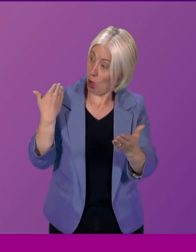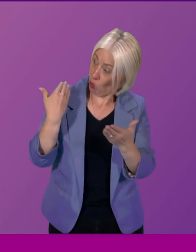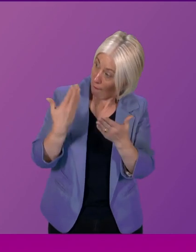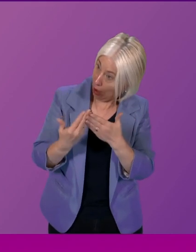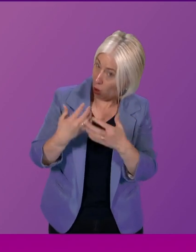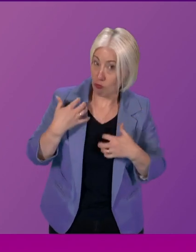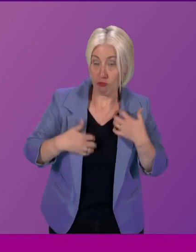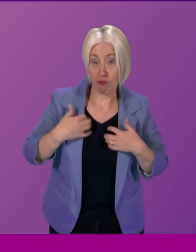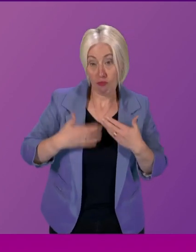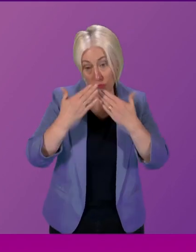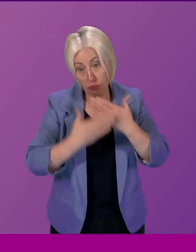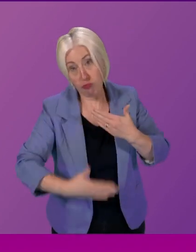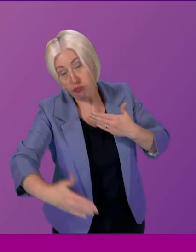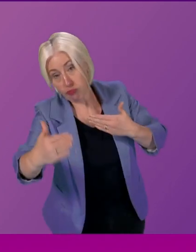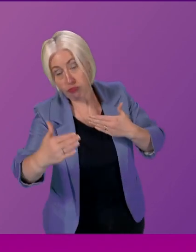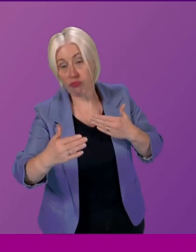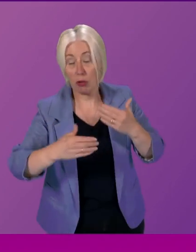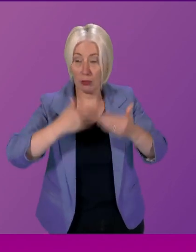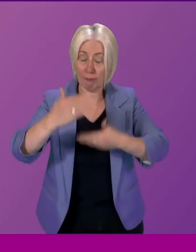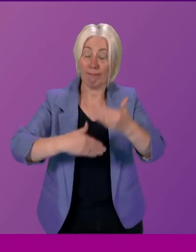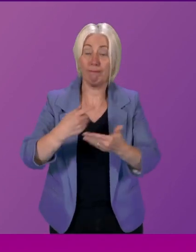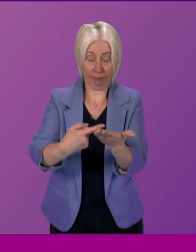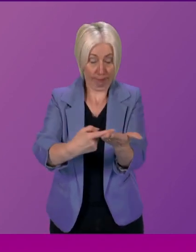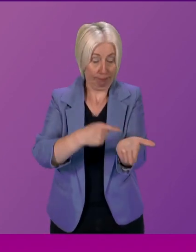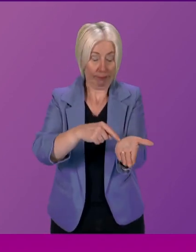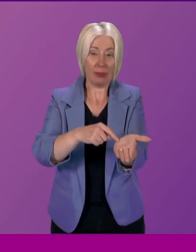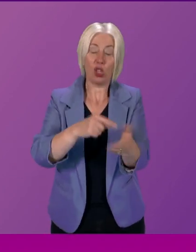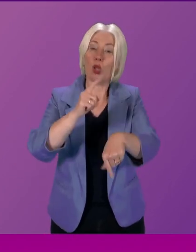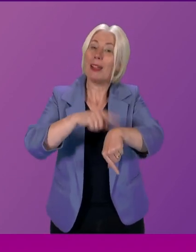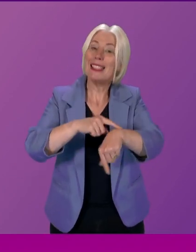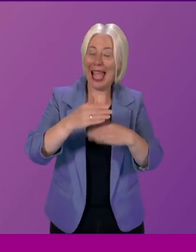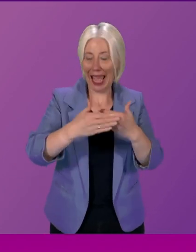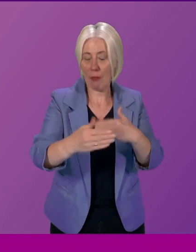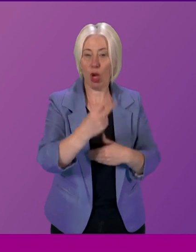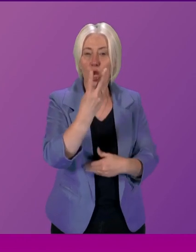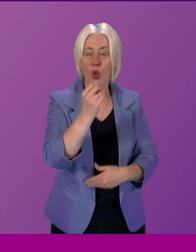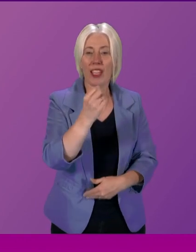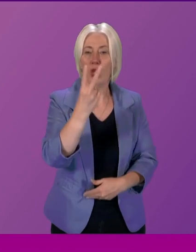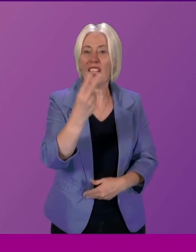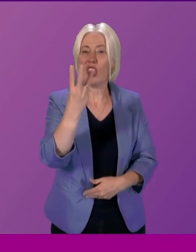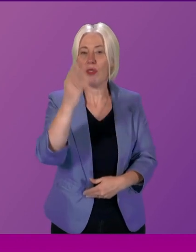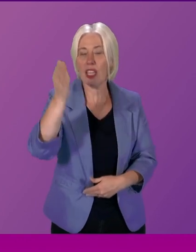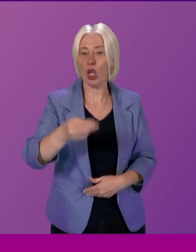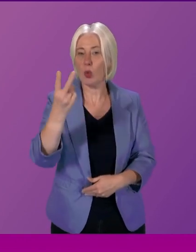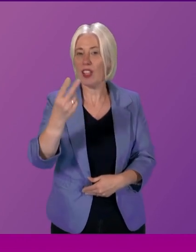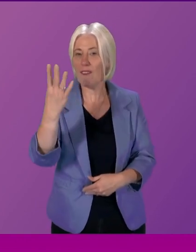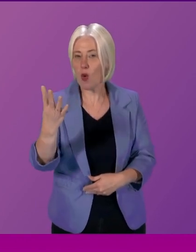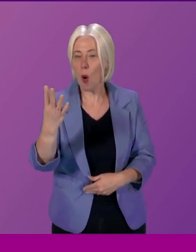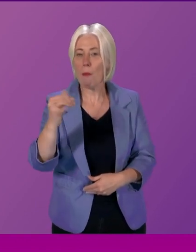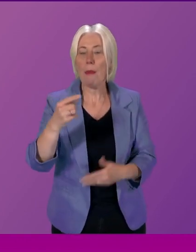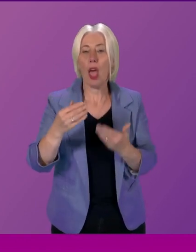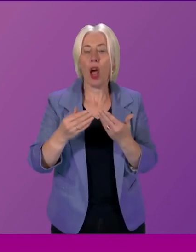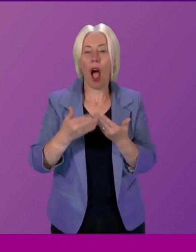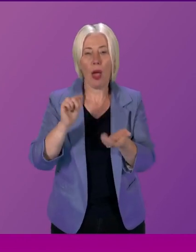progress that we will see in the coming years The report talks about the timescales for 23-24 and our publication report in 25